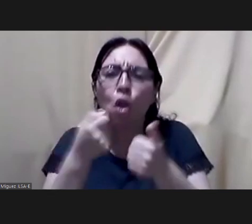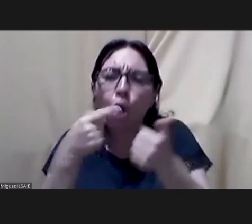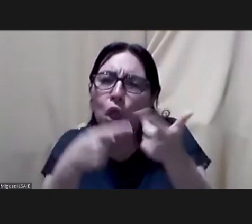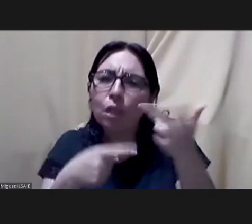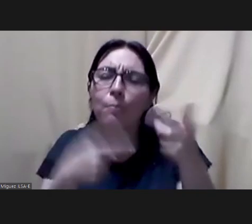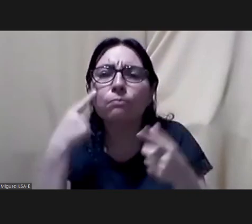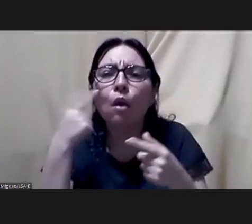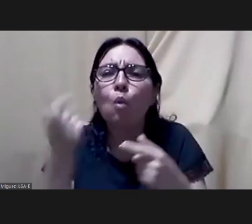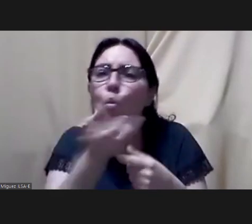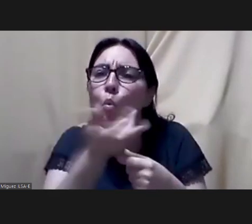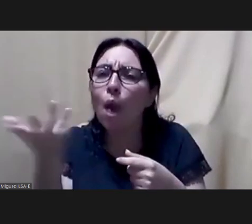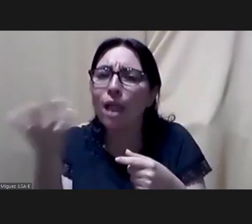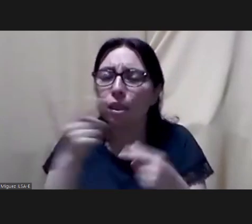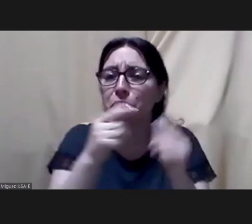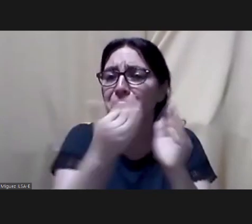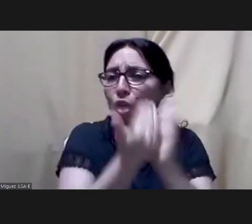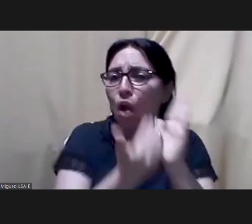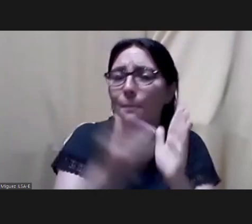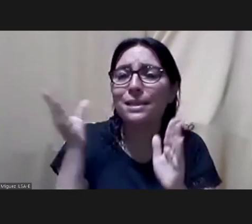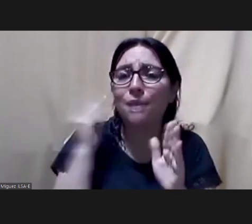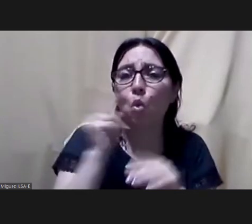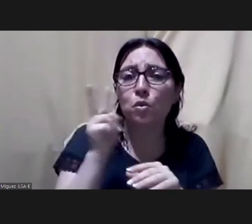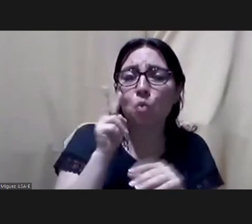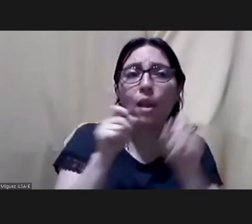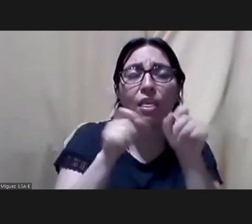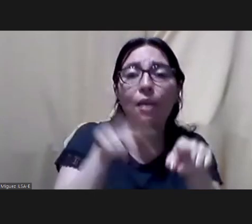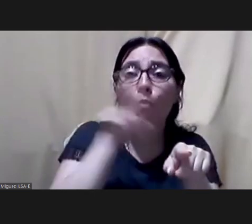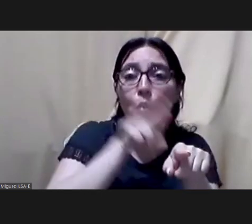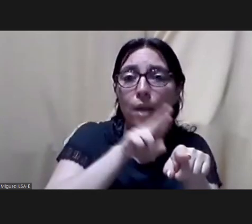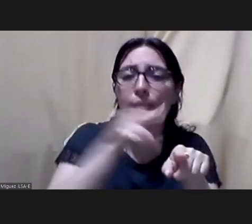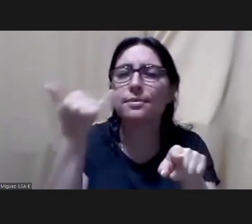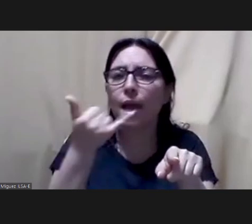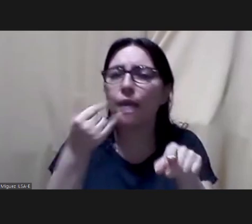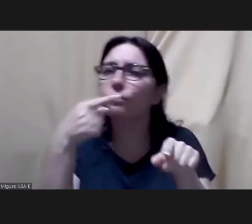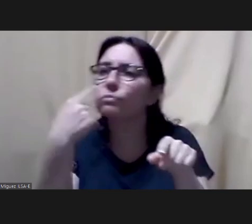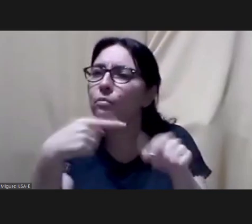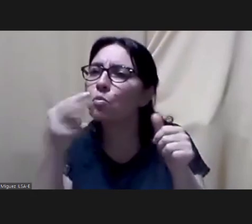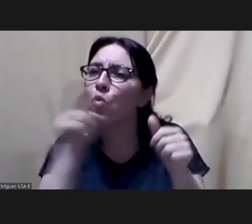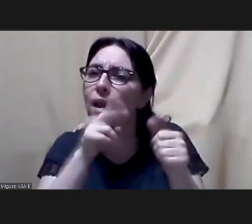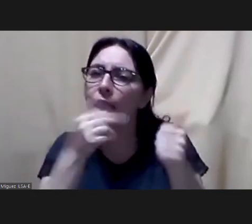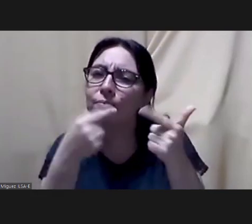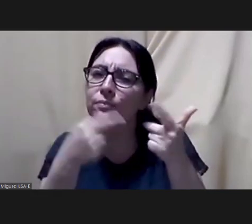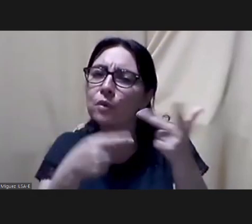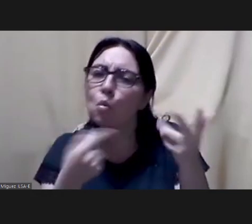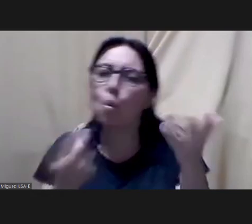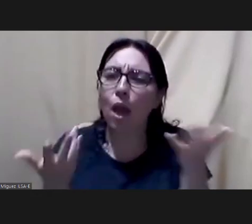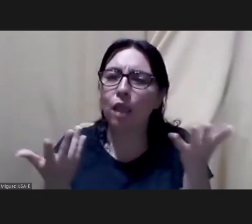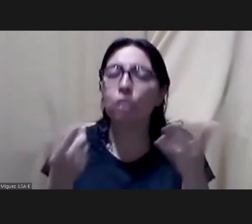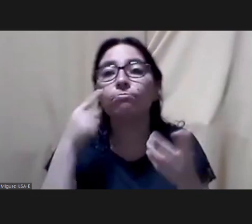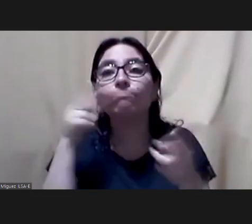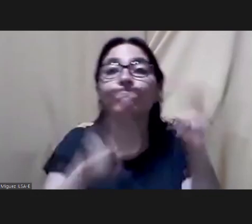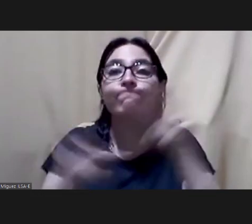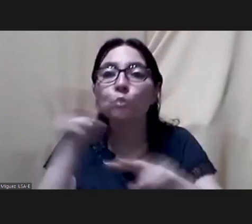uh there were made by women how many films made by women we started counting and we started compensating